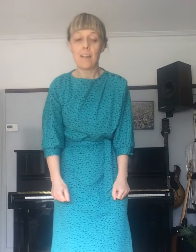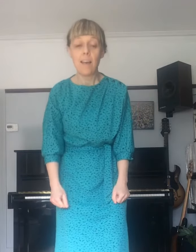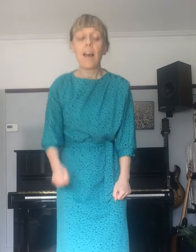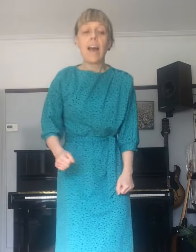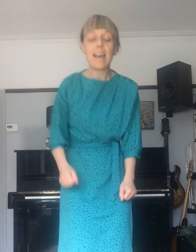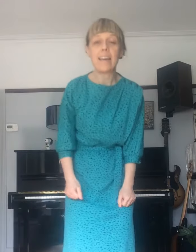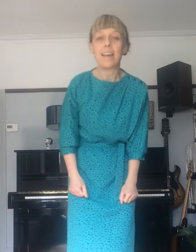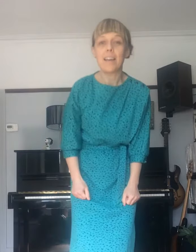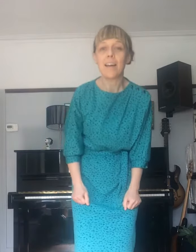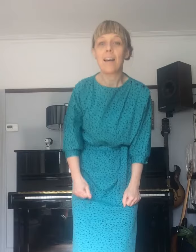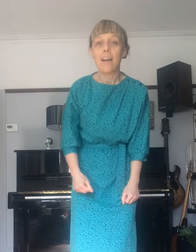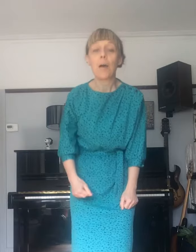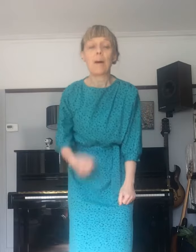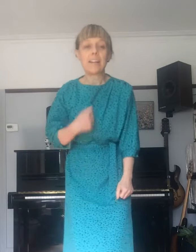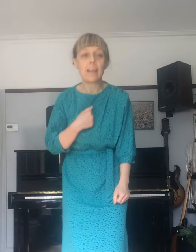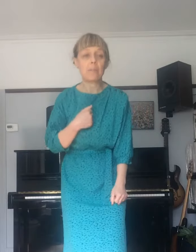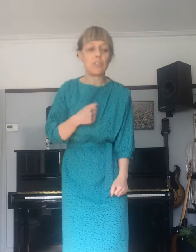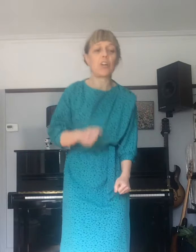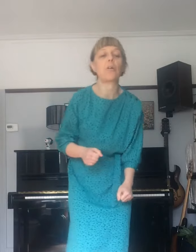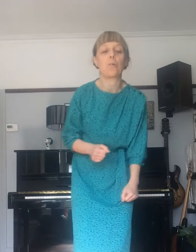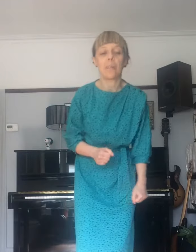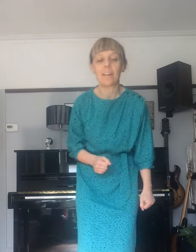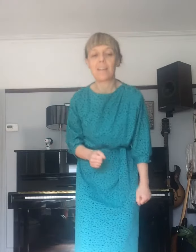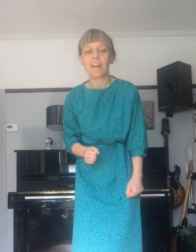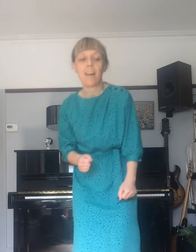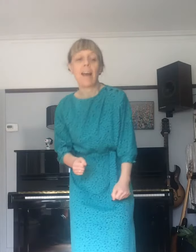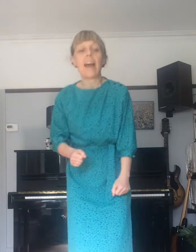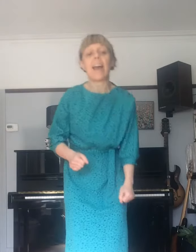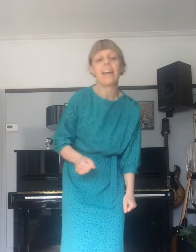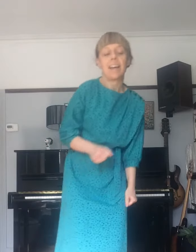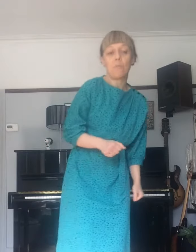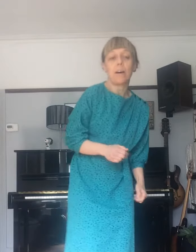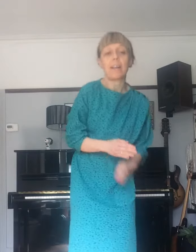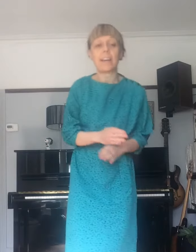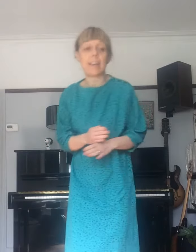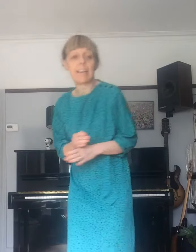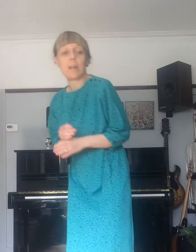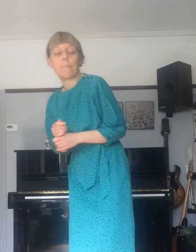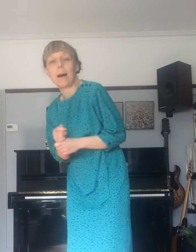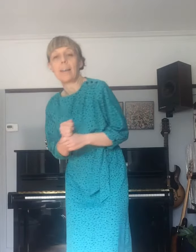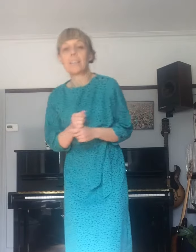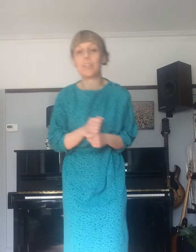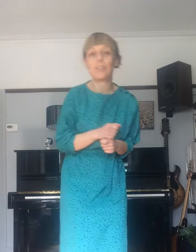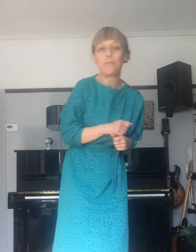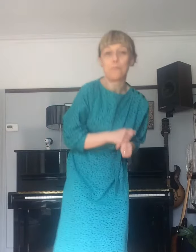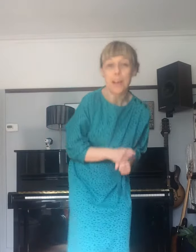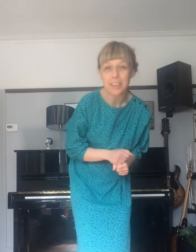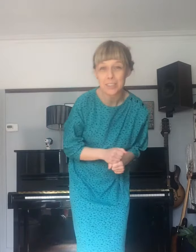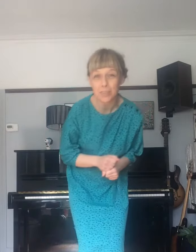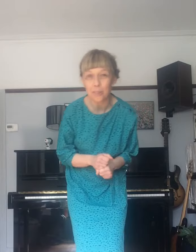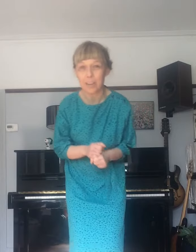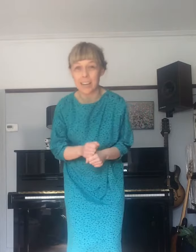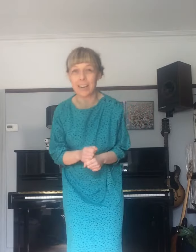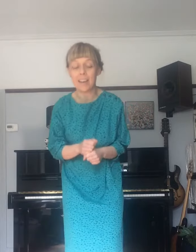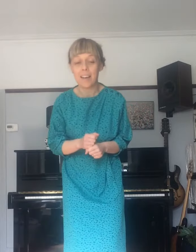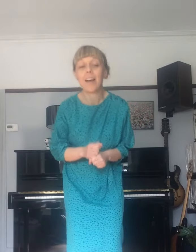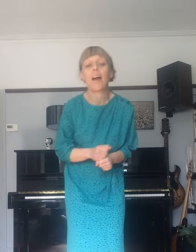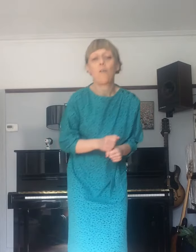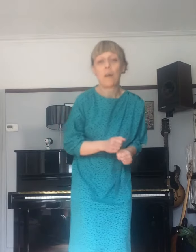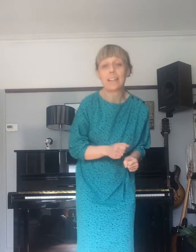Hey, my name is Joe. And I work in a button factory. One